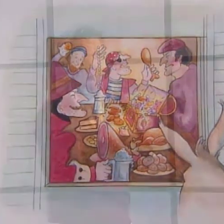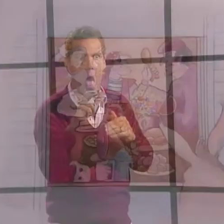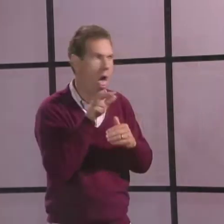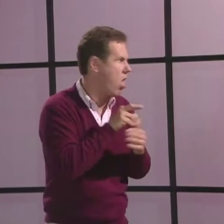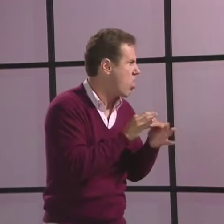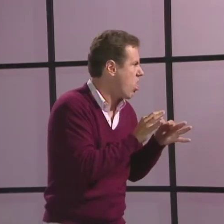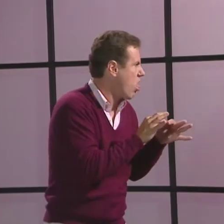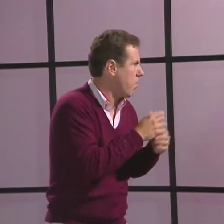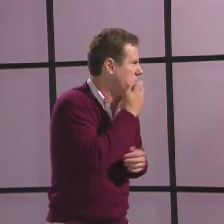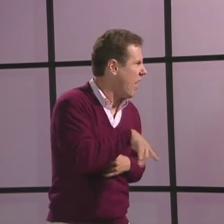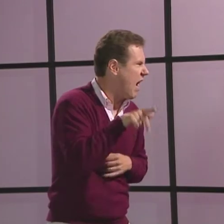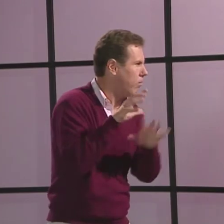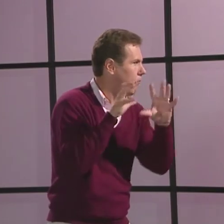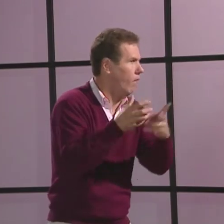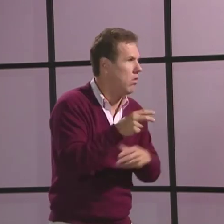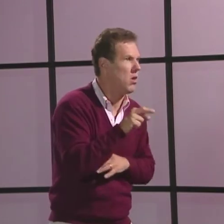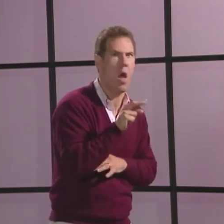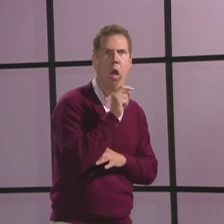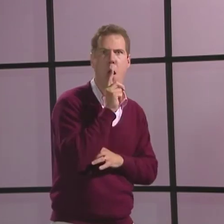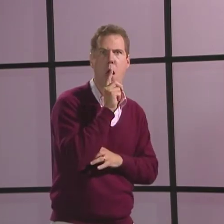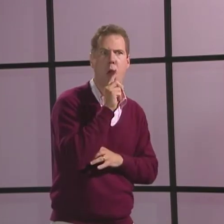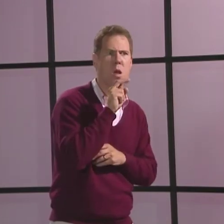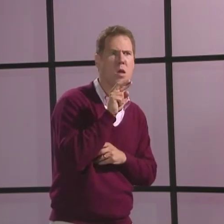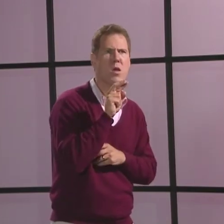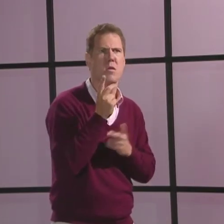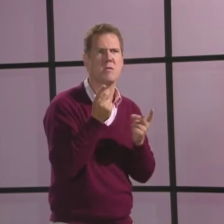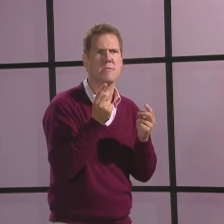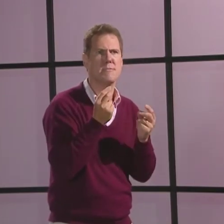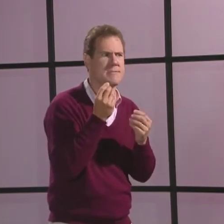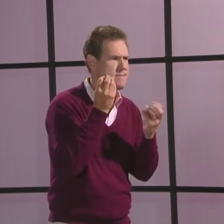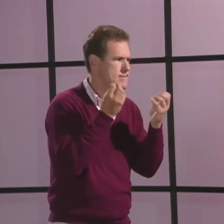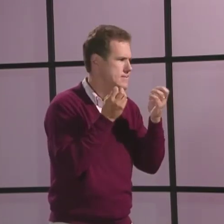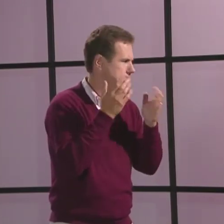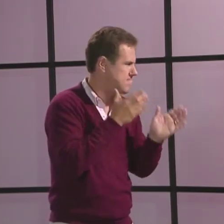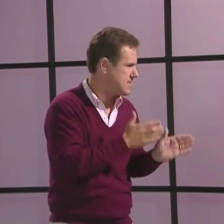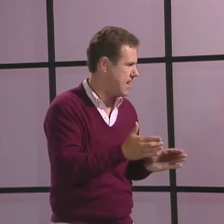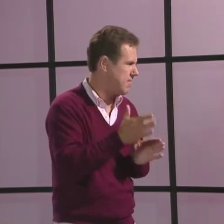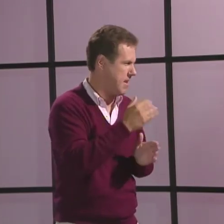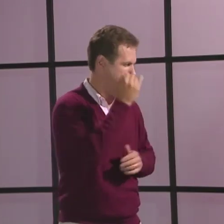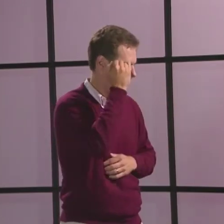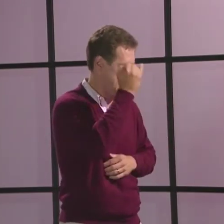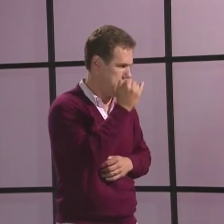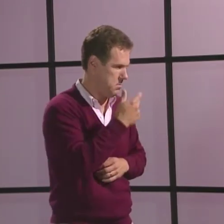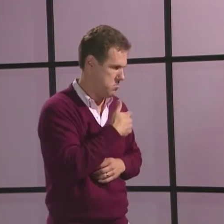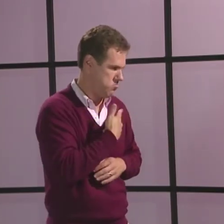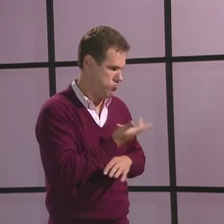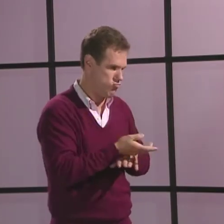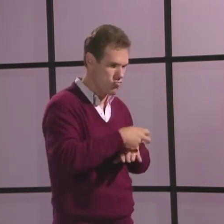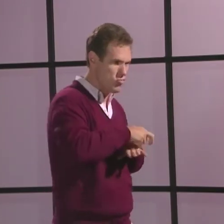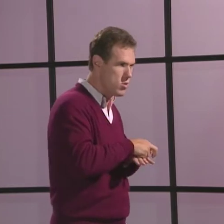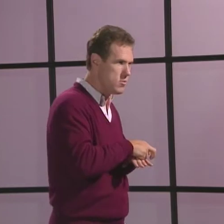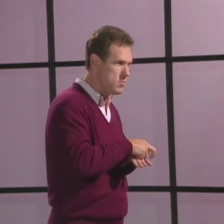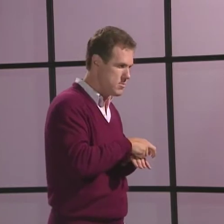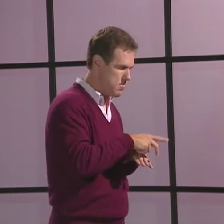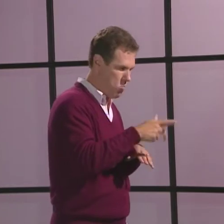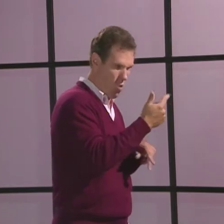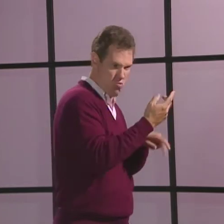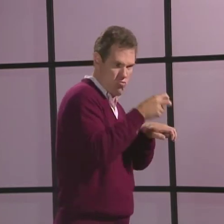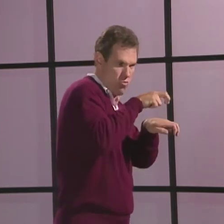The donkey explained this to the group. There are bad men in there. What should we do?' They devised a plan. They decided everyone